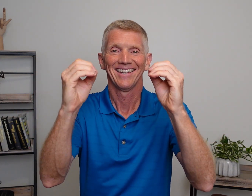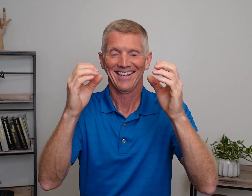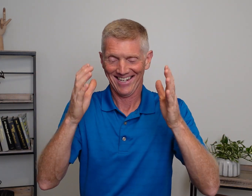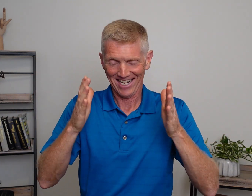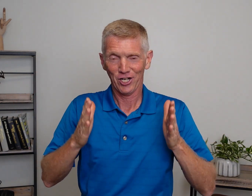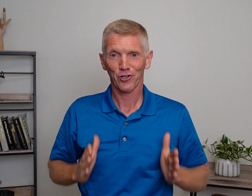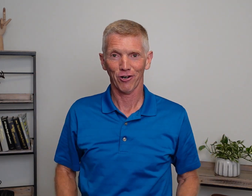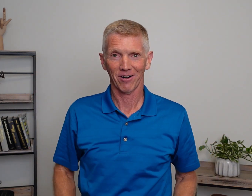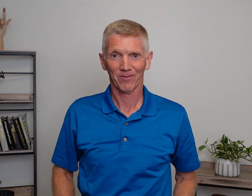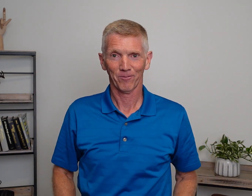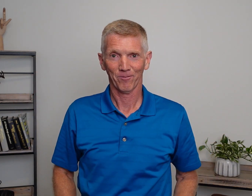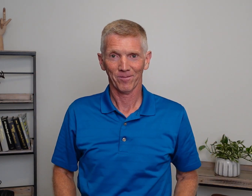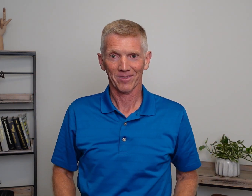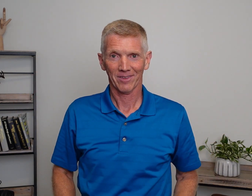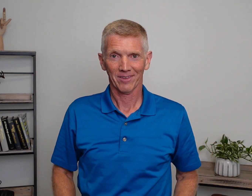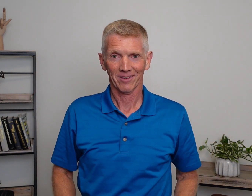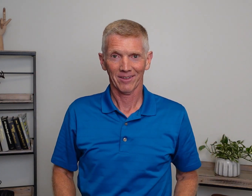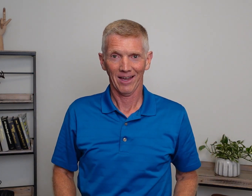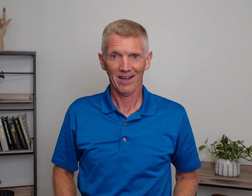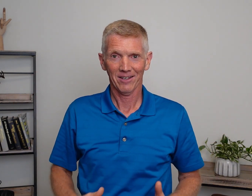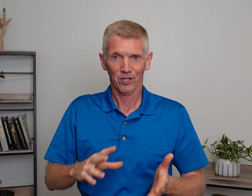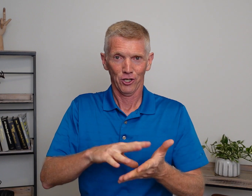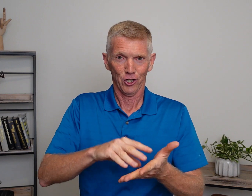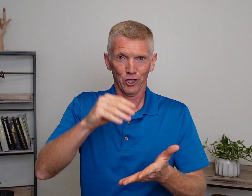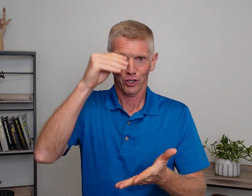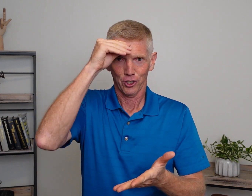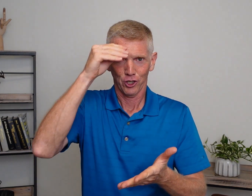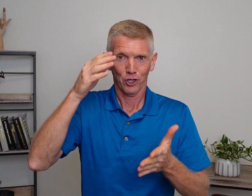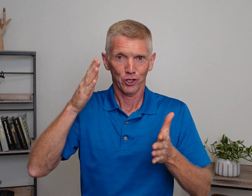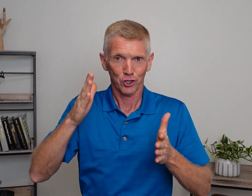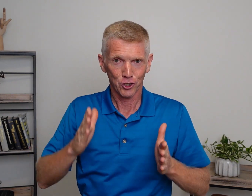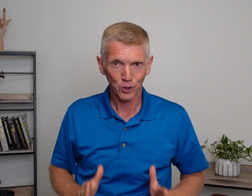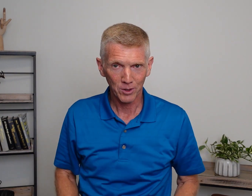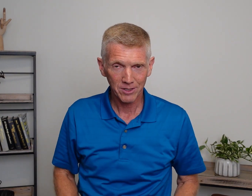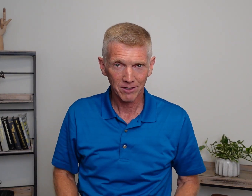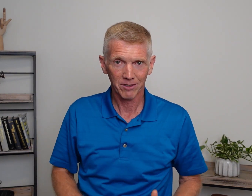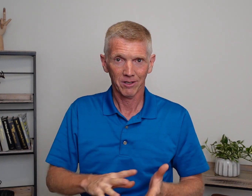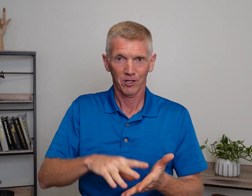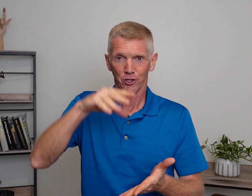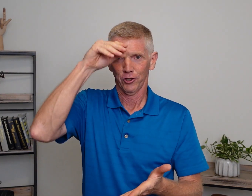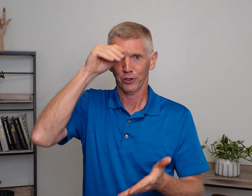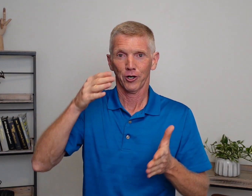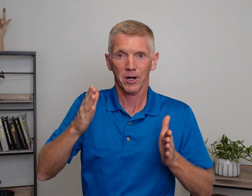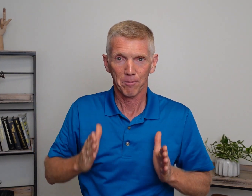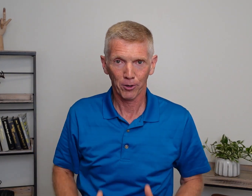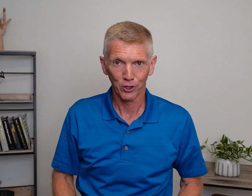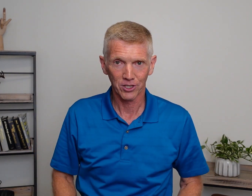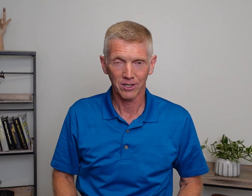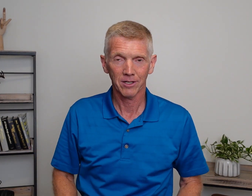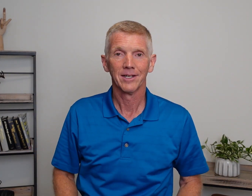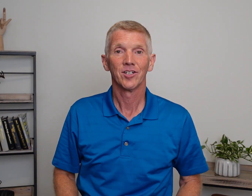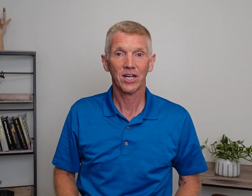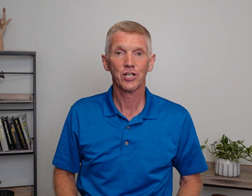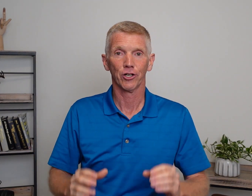Teacher. Okay? Student. Learn person. Teacher.